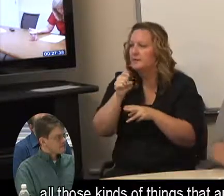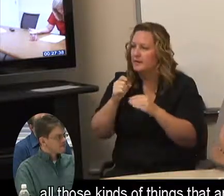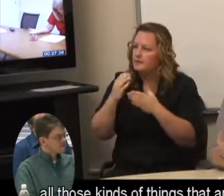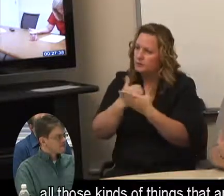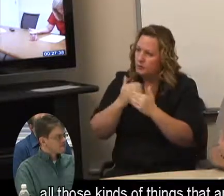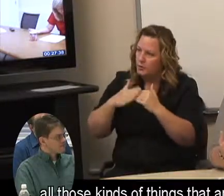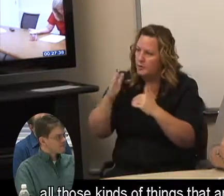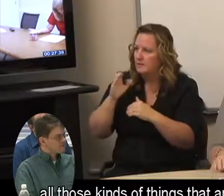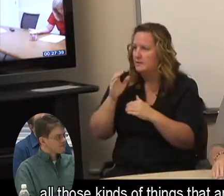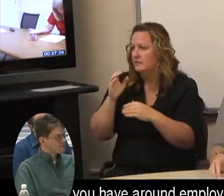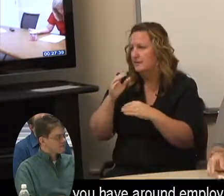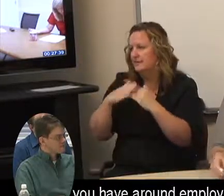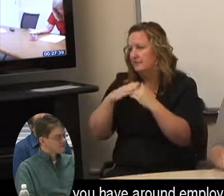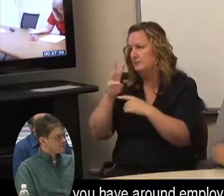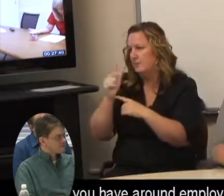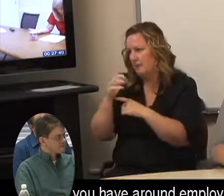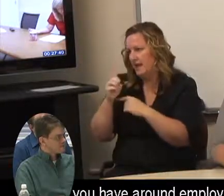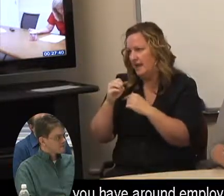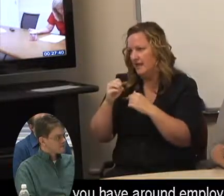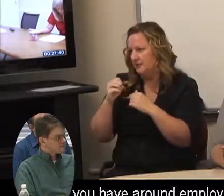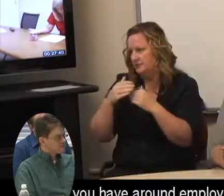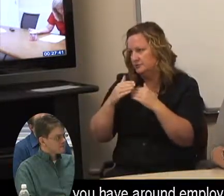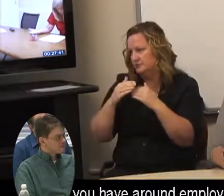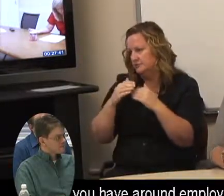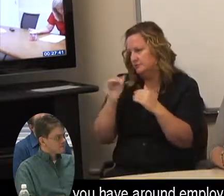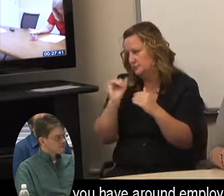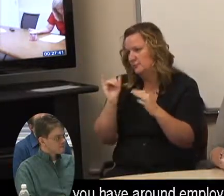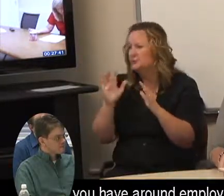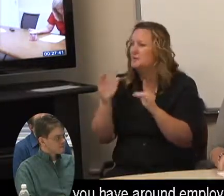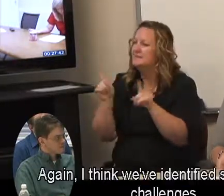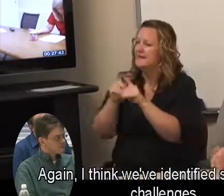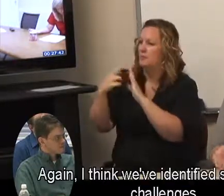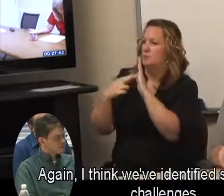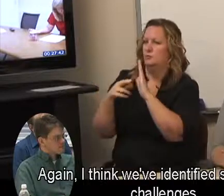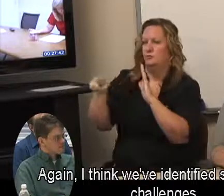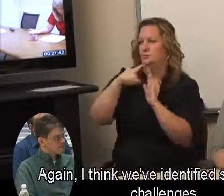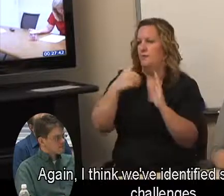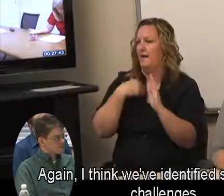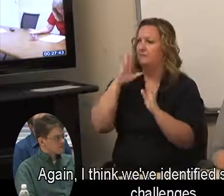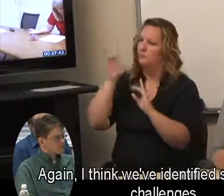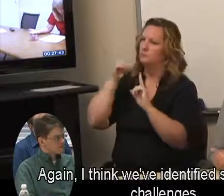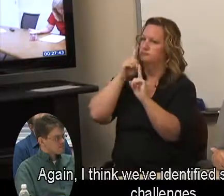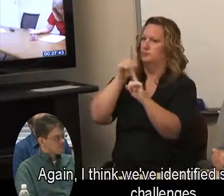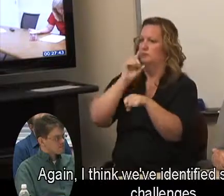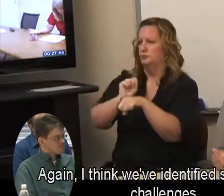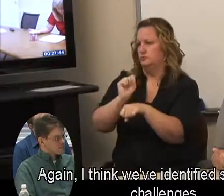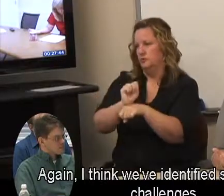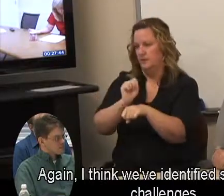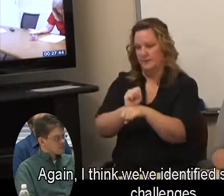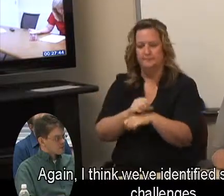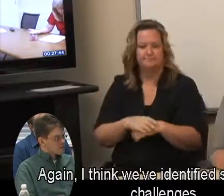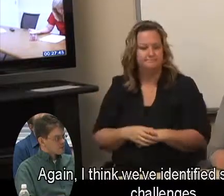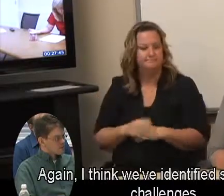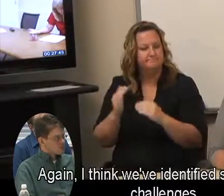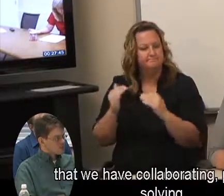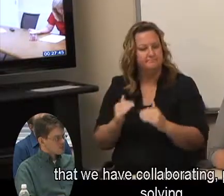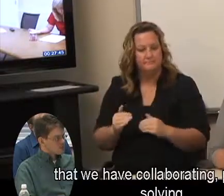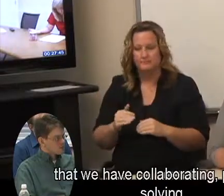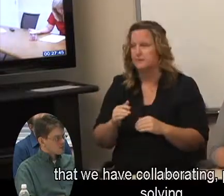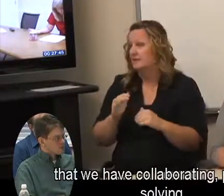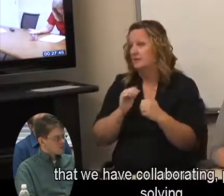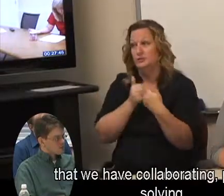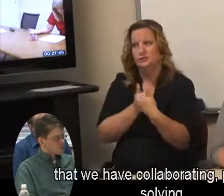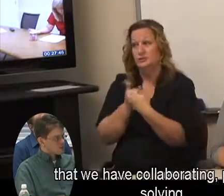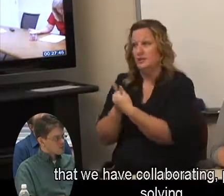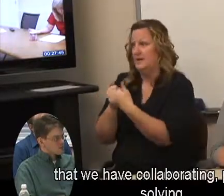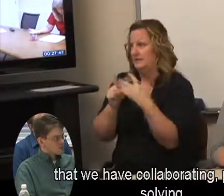those kinds of things that are the rules that you have around employment. So, again, I think we've identified some of the challenges that we